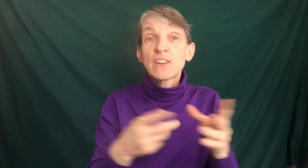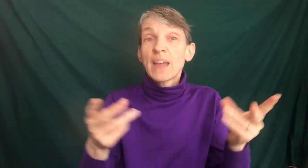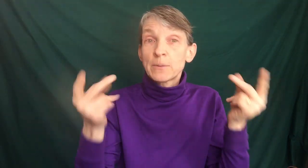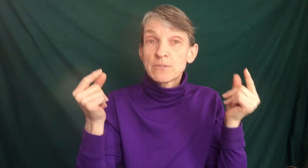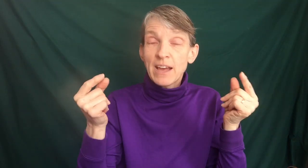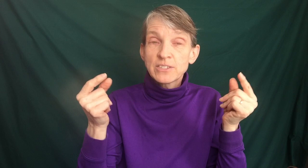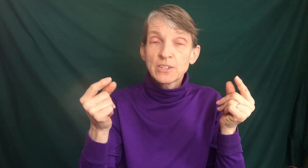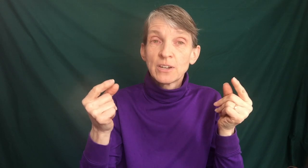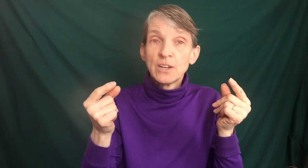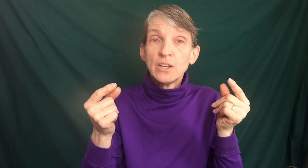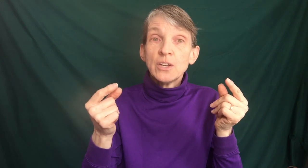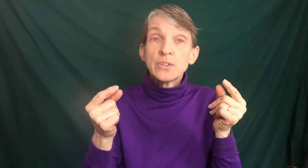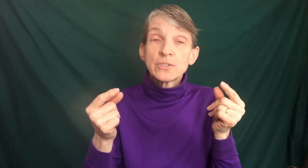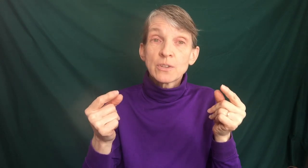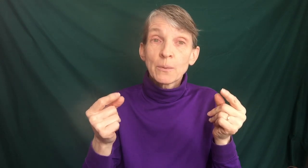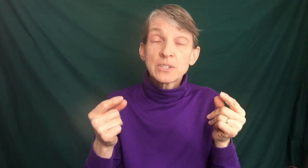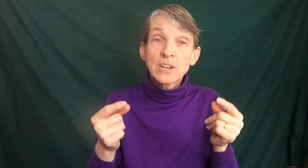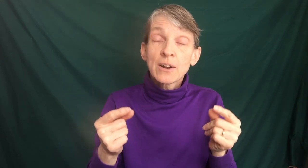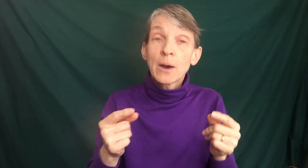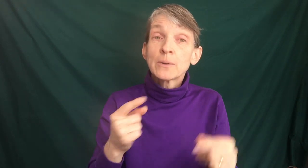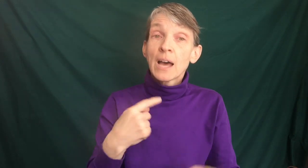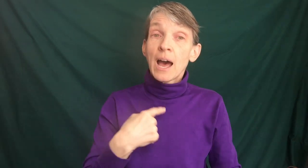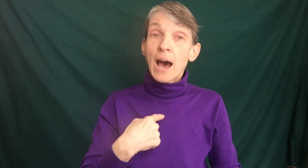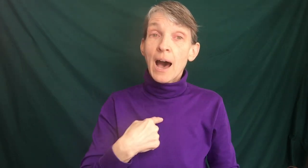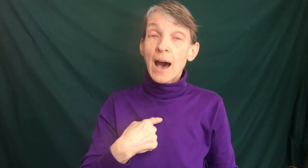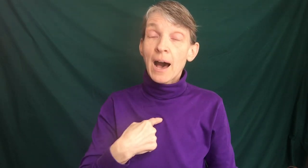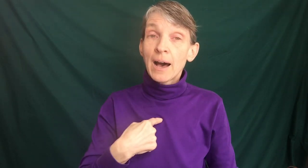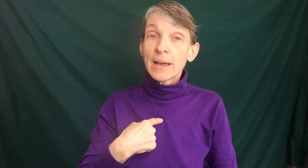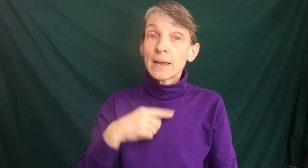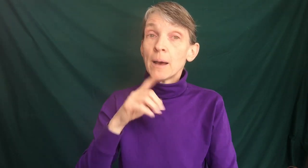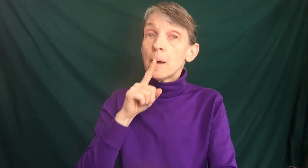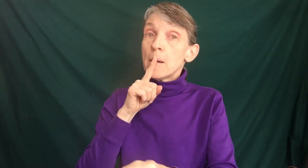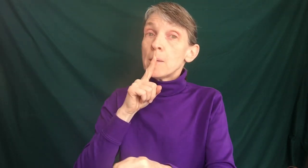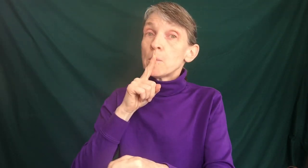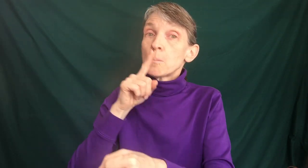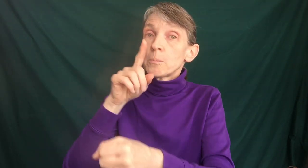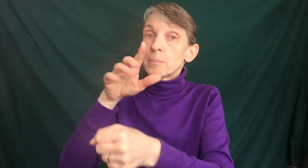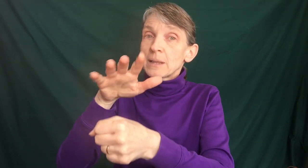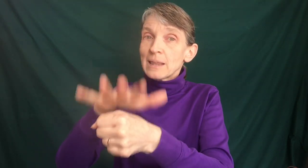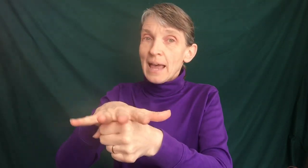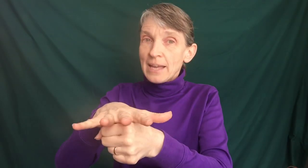start. That one's faster. So we start out, I pledge.